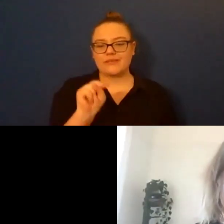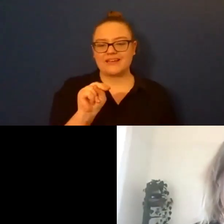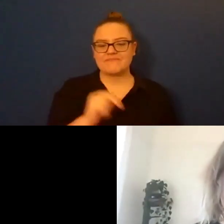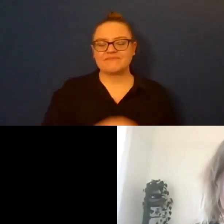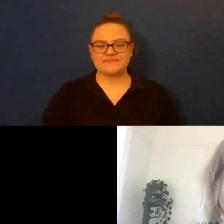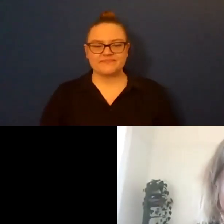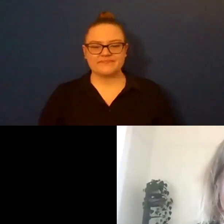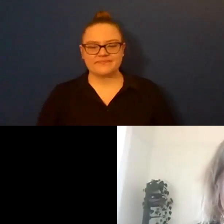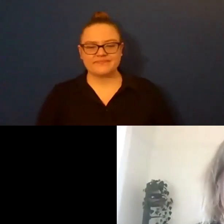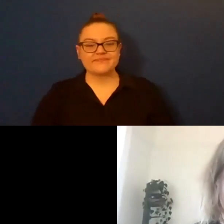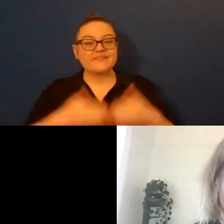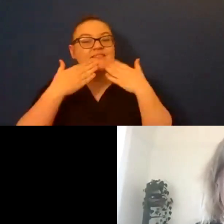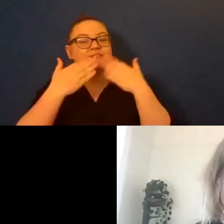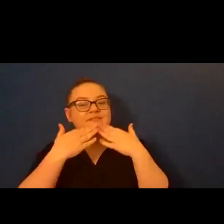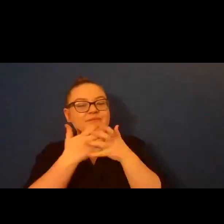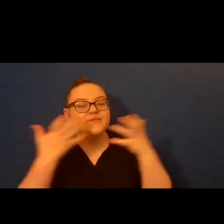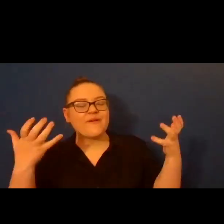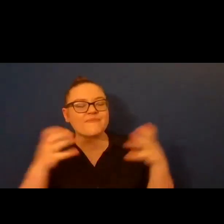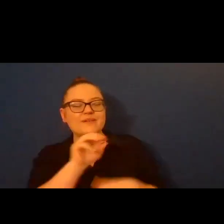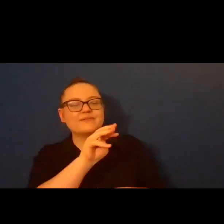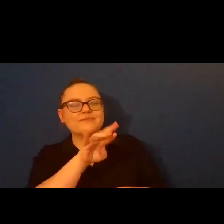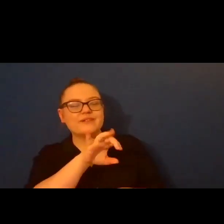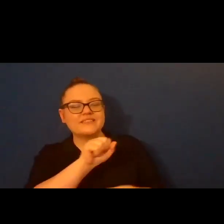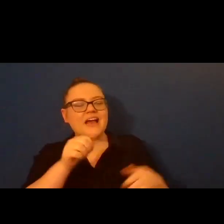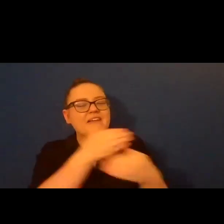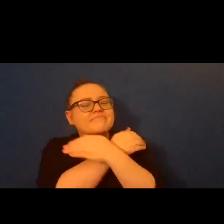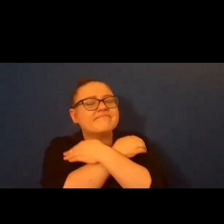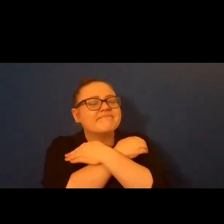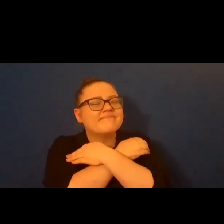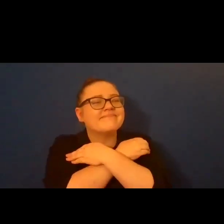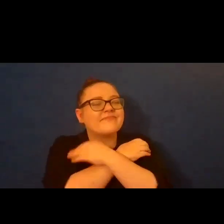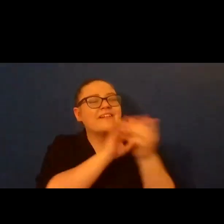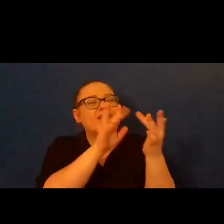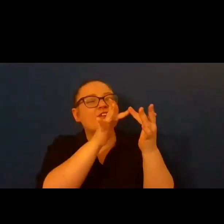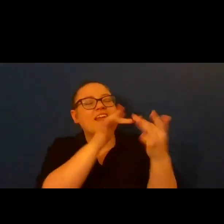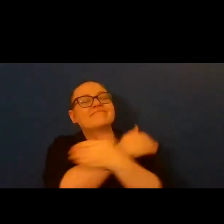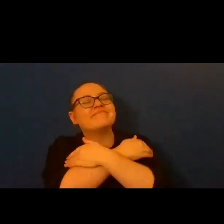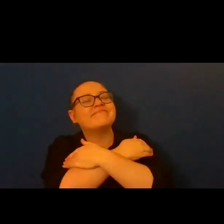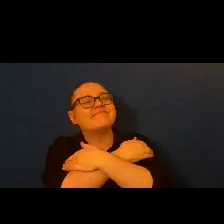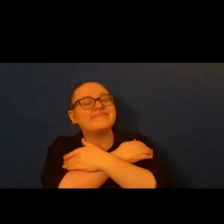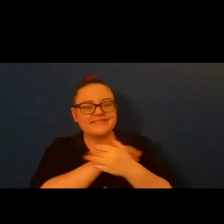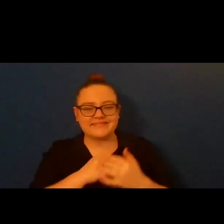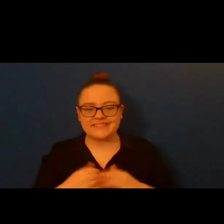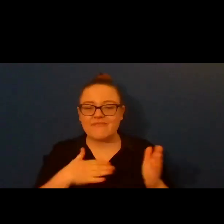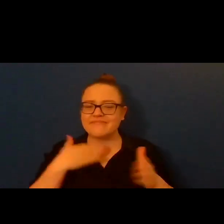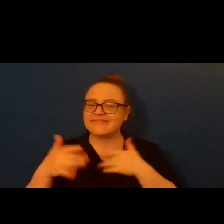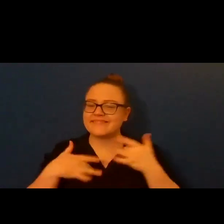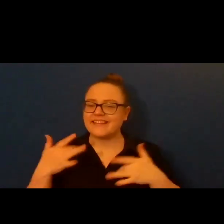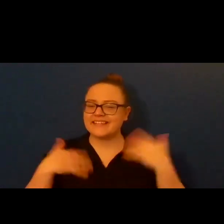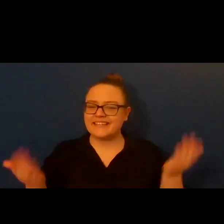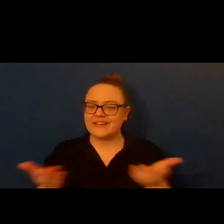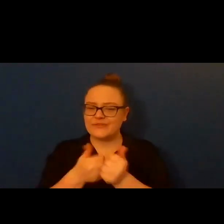Thank you so much. Marissa, I am hugging you from across the internet. I'm so happy to be here with all of you. Thank you.